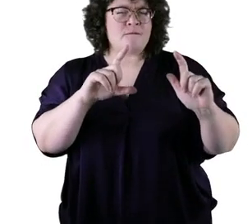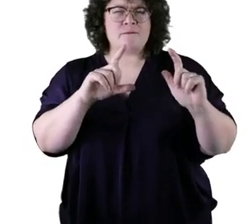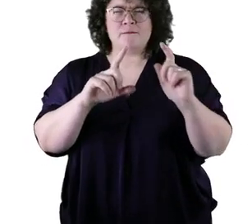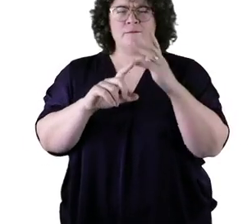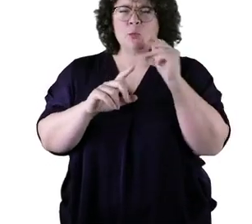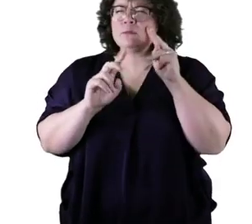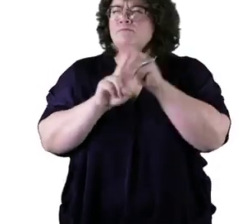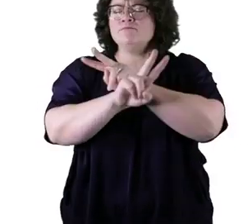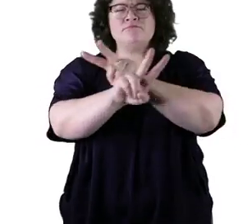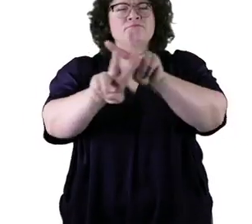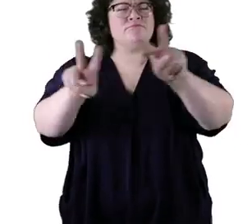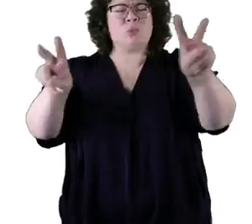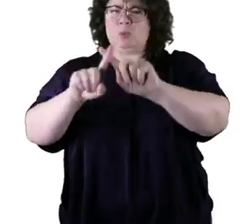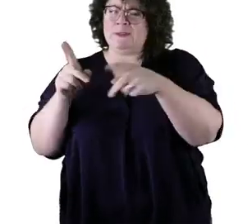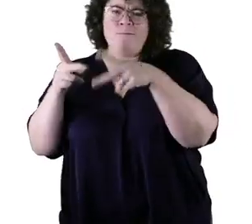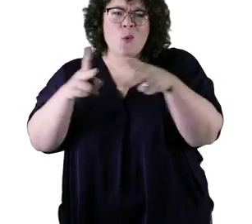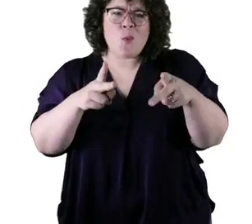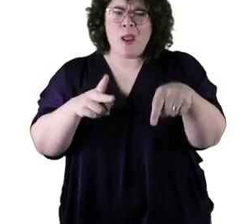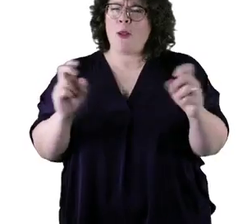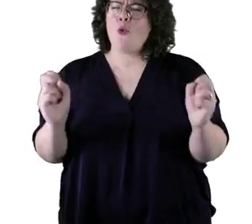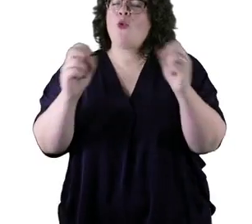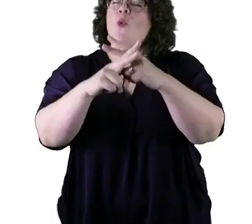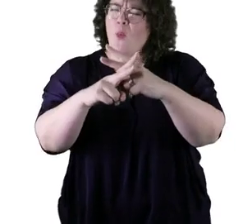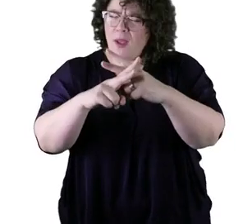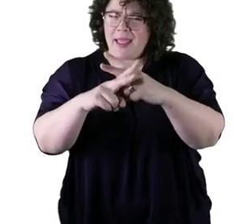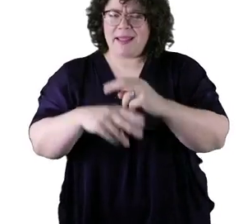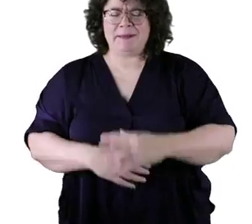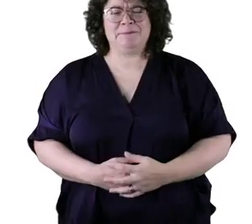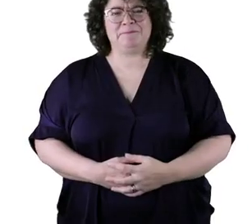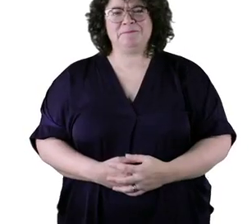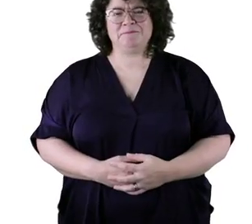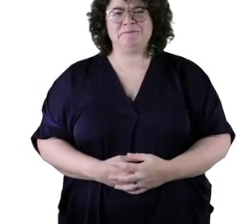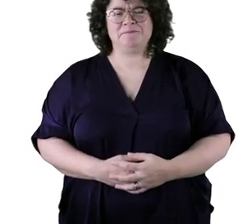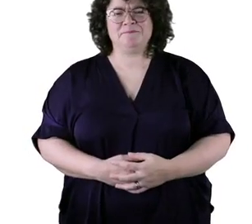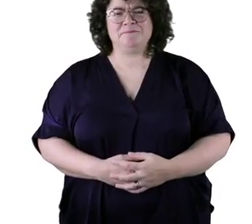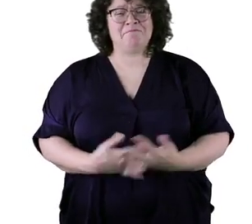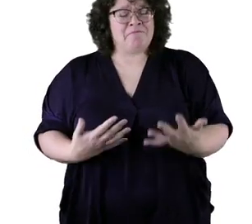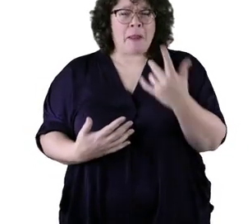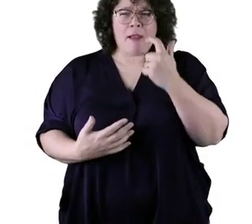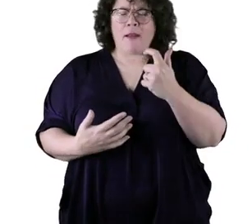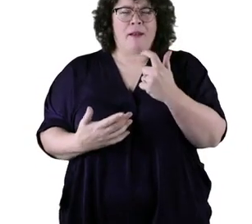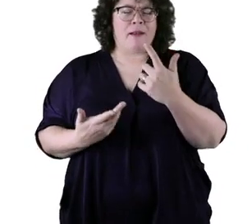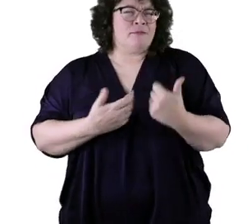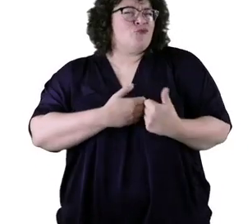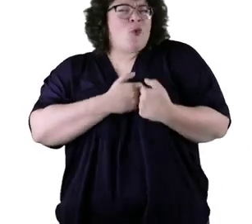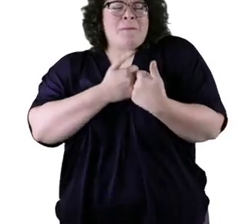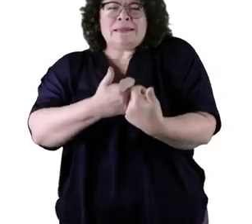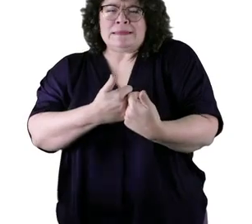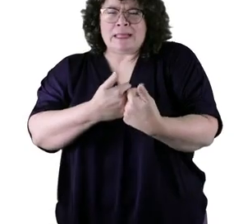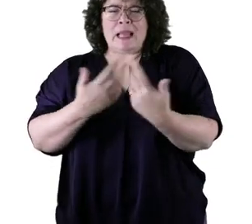landscapes of Conway in different ways, from romantic, almost nostalgic views of Conway Castle to lands of legends